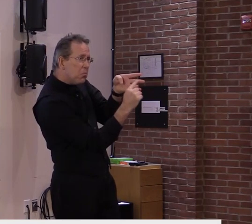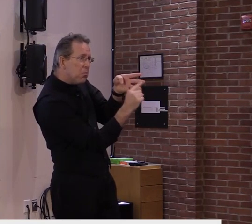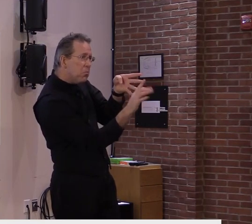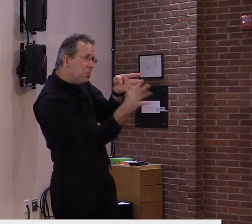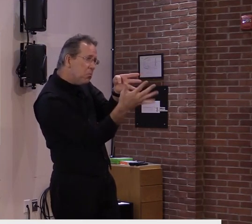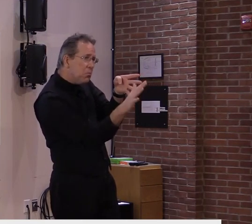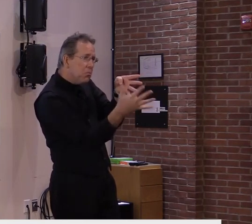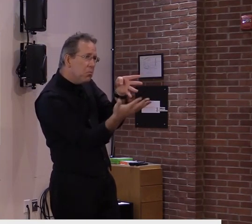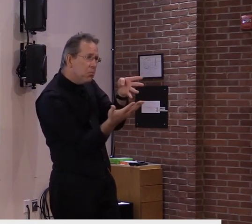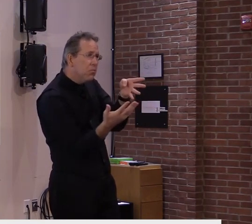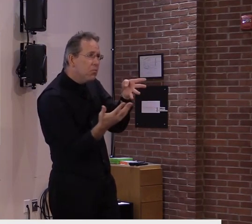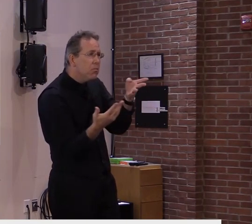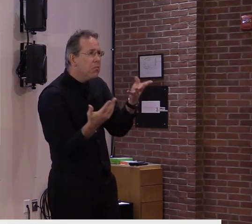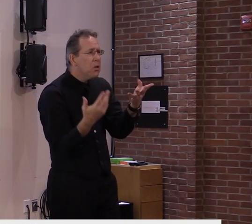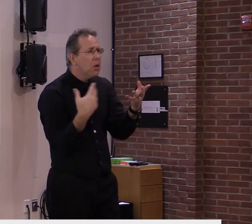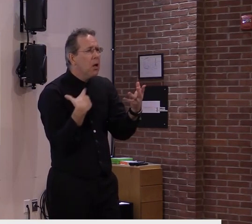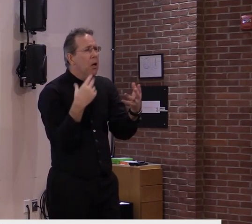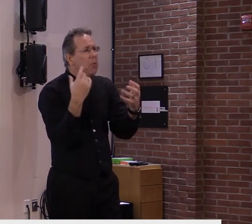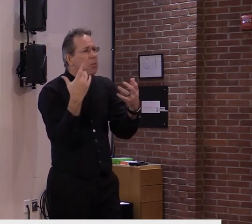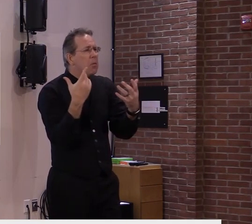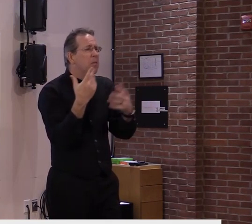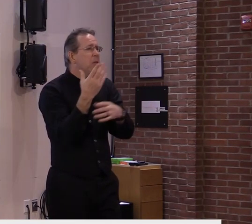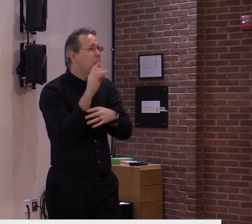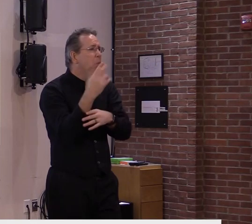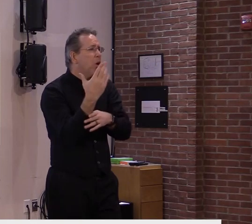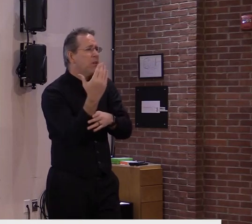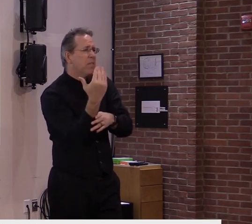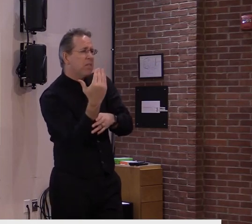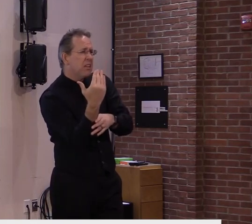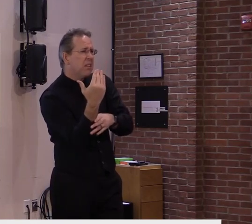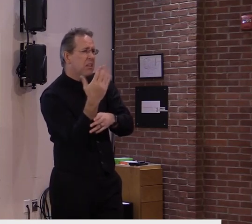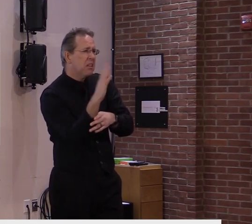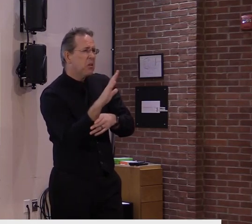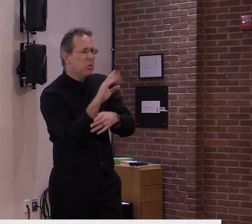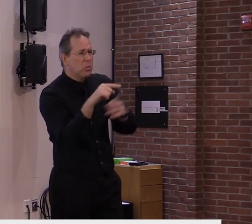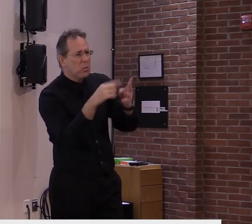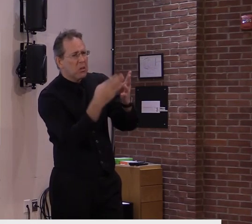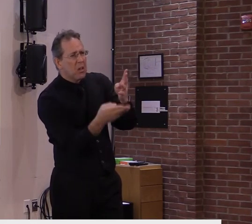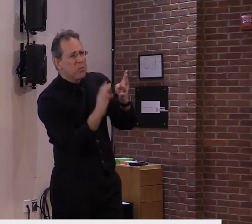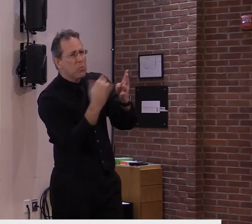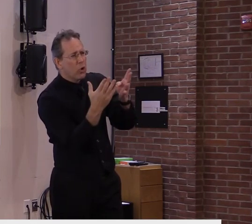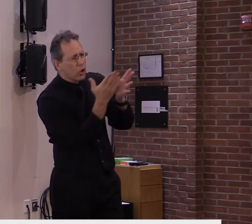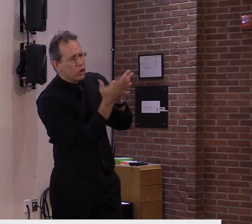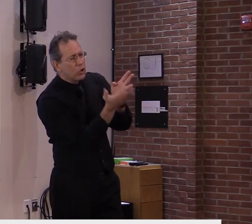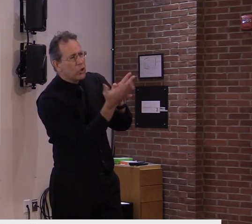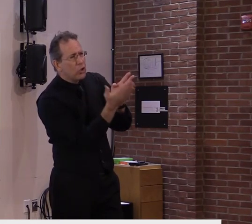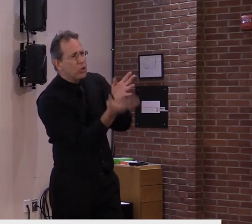the 15th and the end of March as what we're looking at, beginning of April. So,